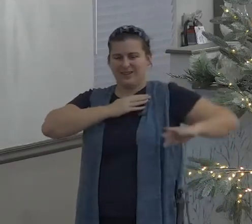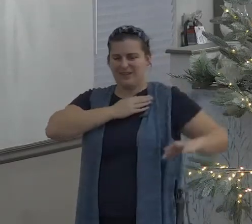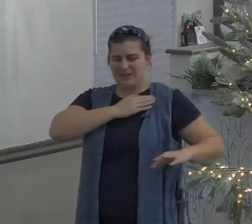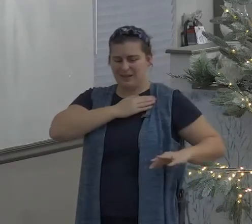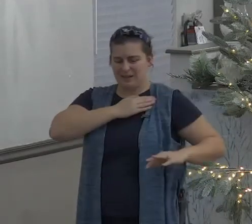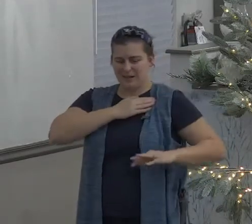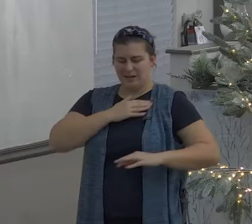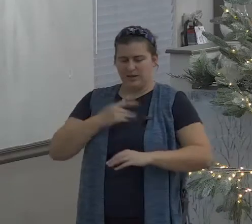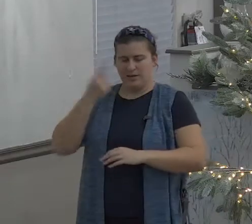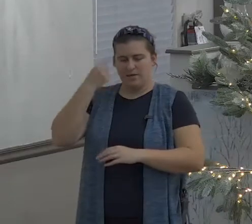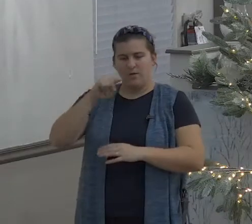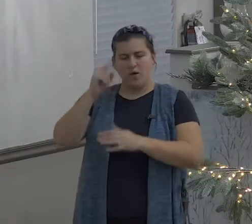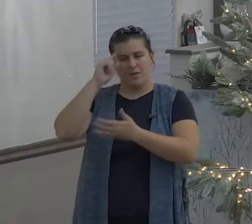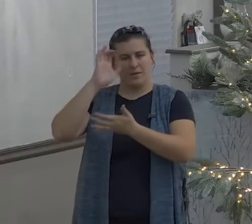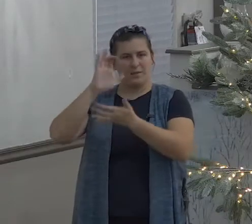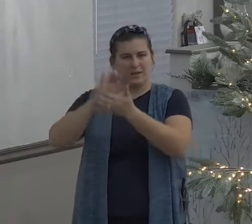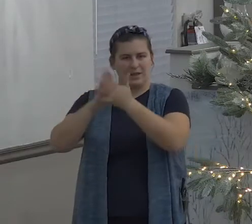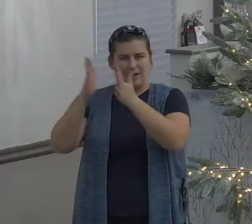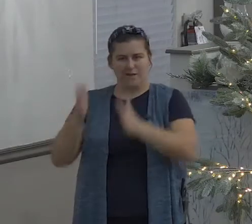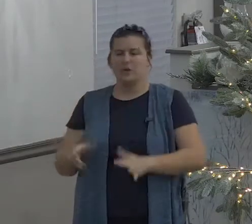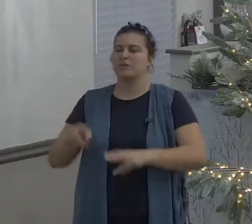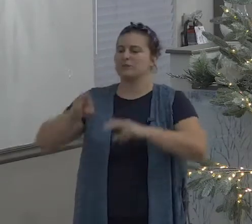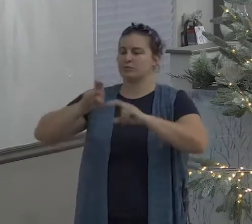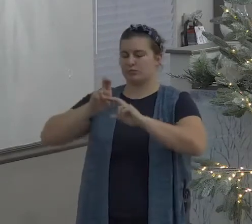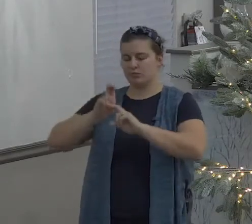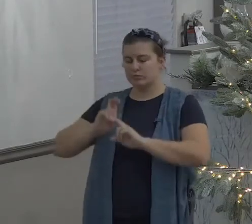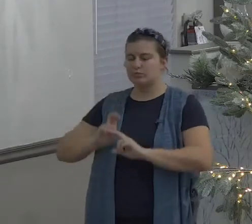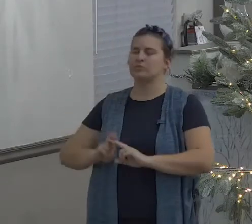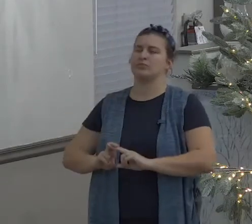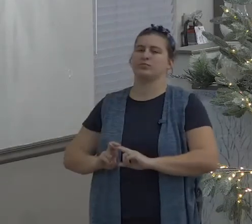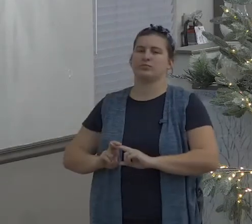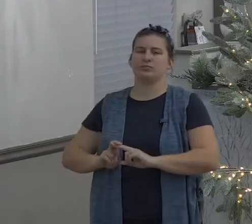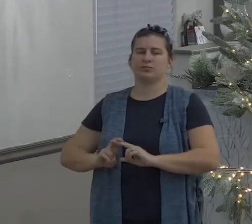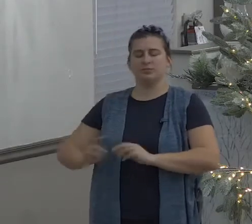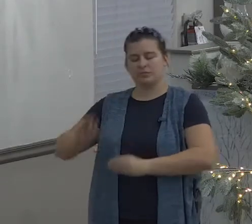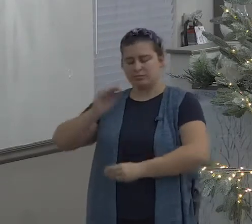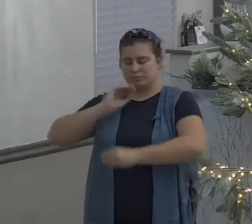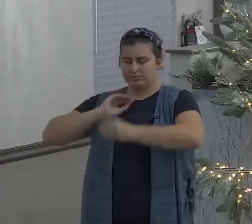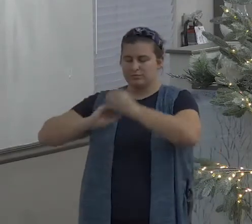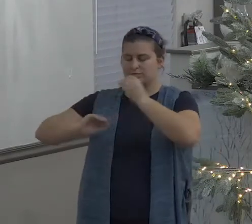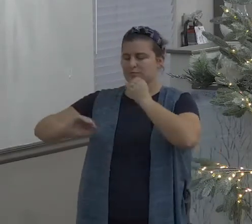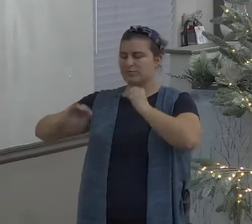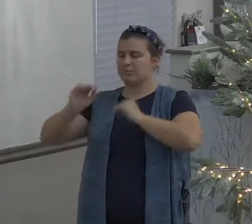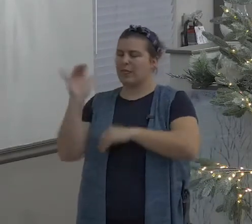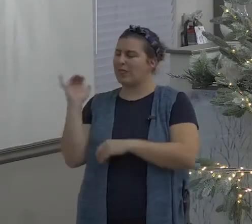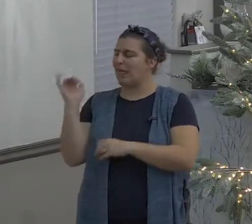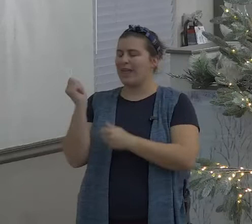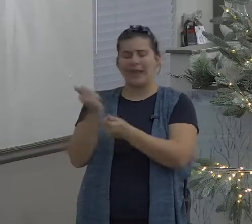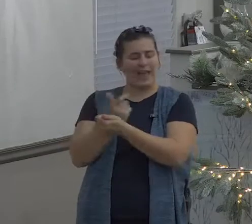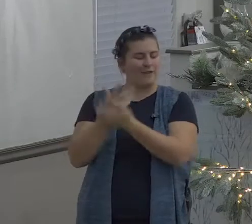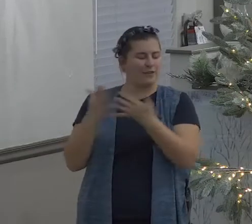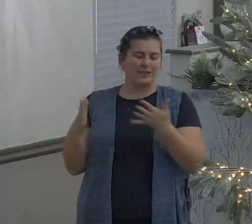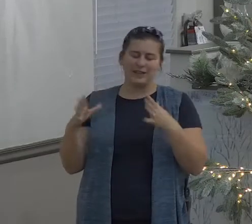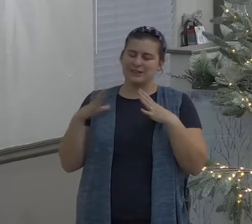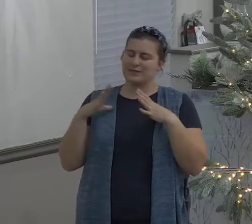door of the psalmist and yet God prepares a table